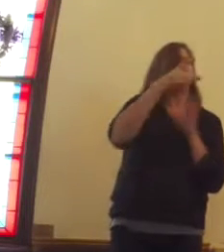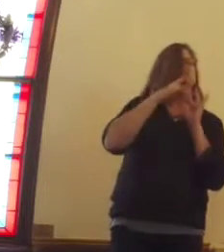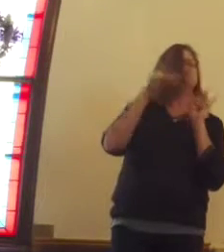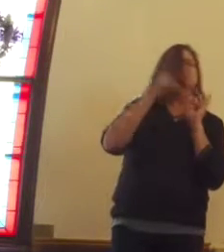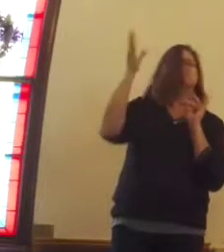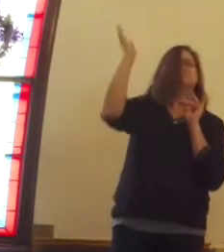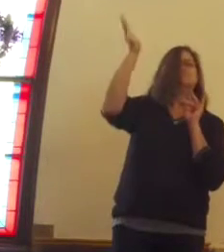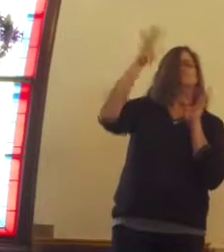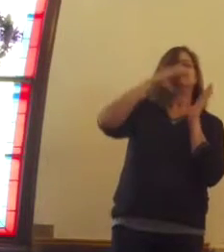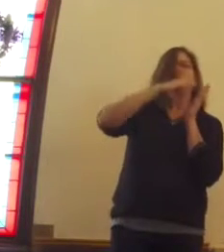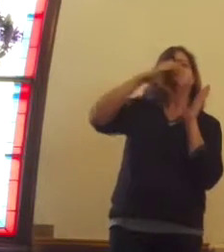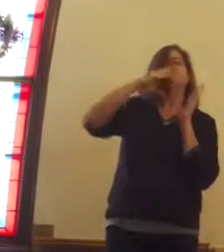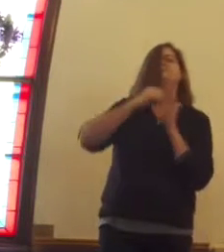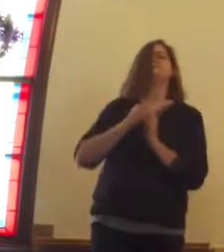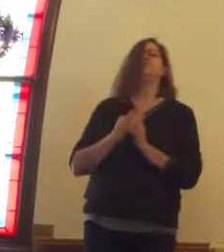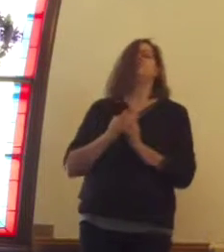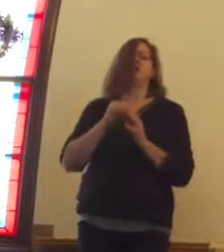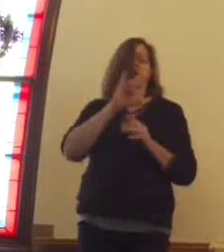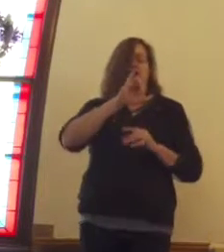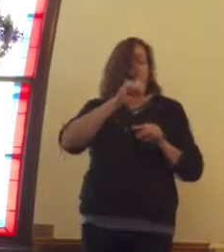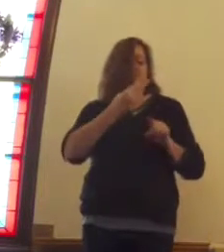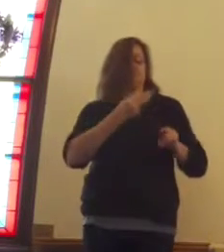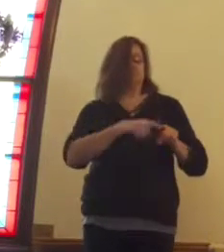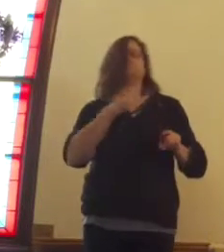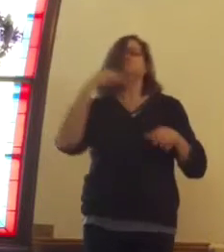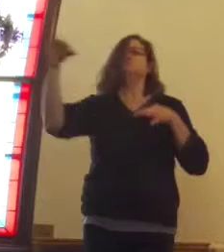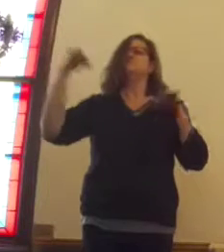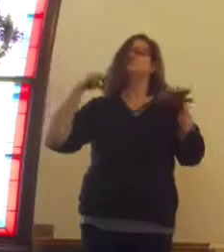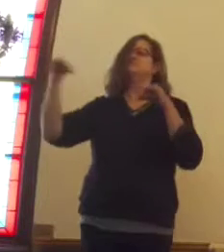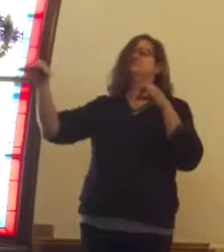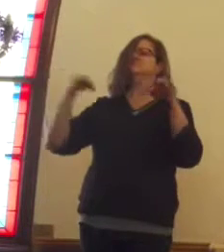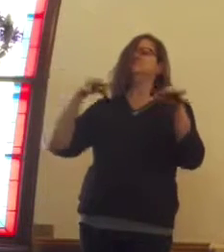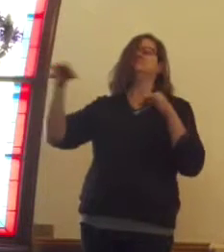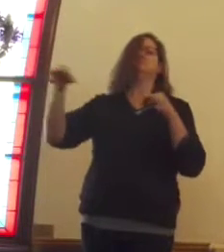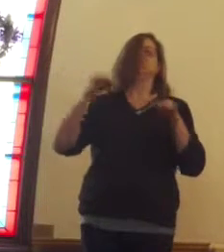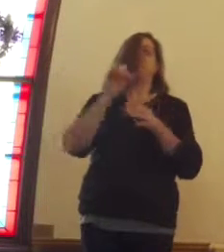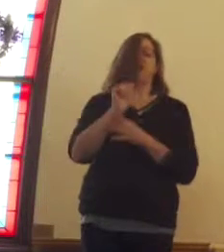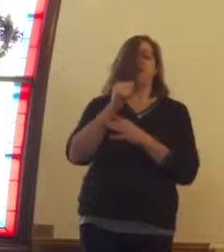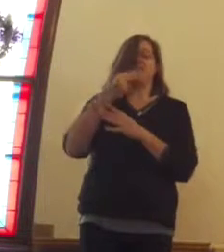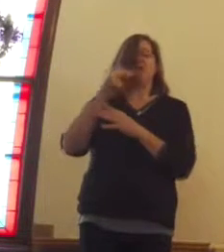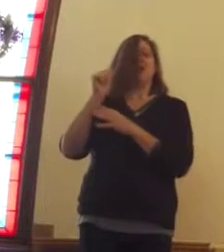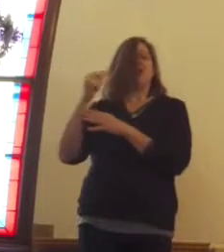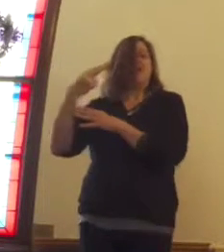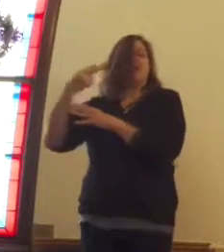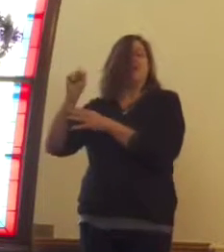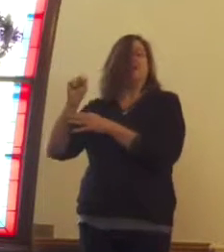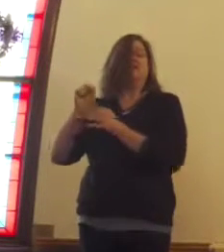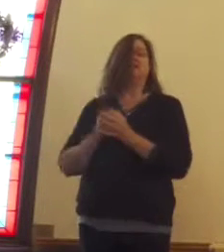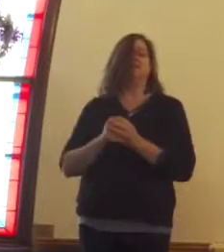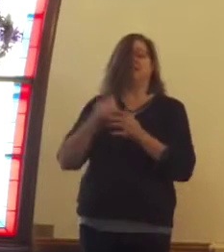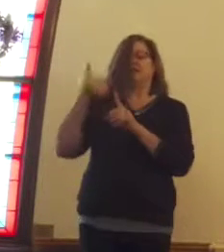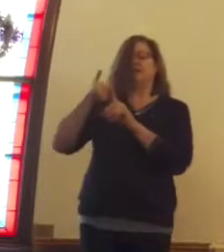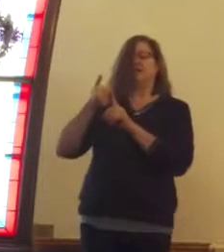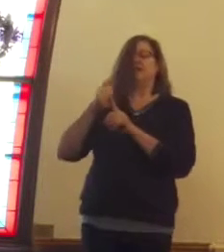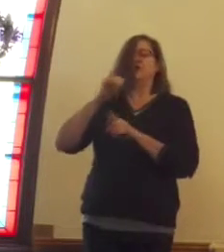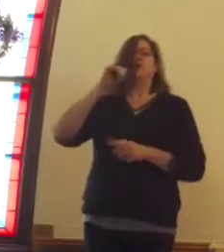Isaiah tells the story of Ahaz, who is identified as King